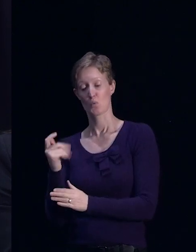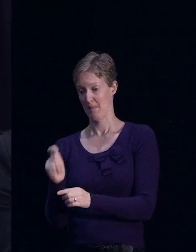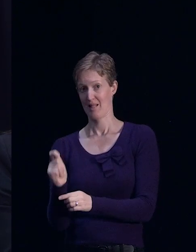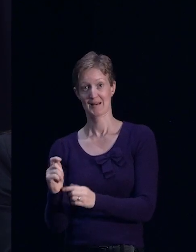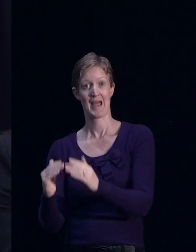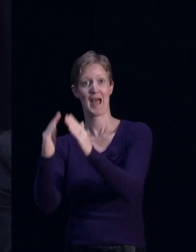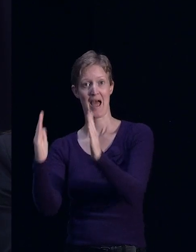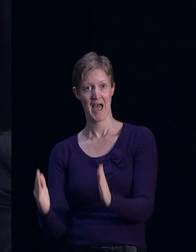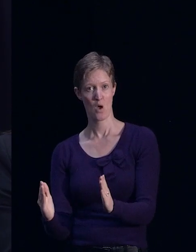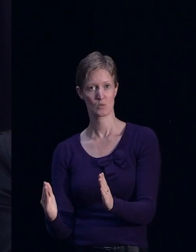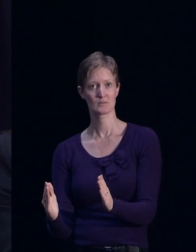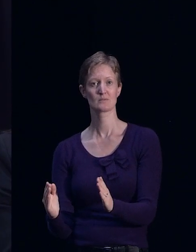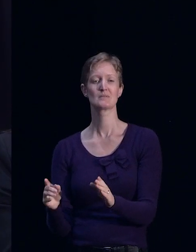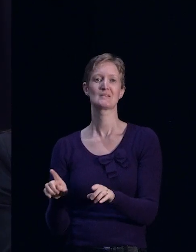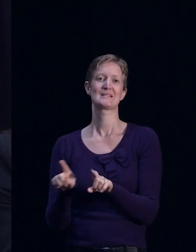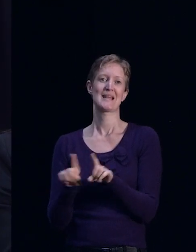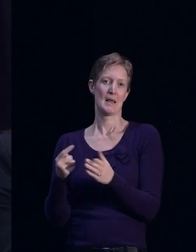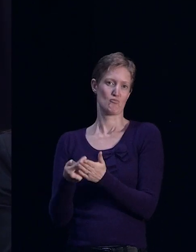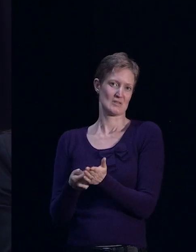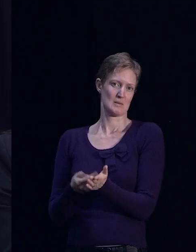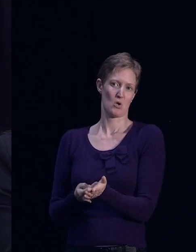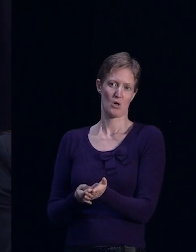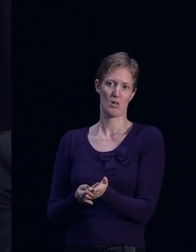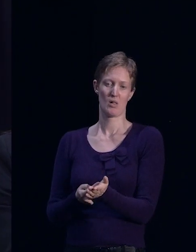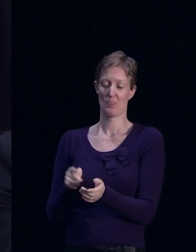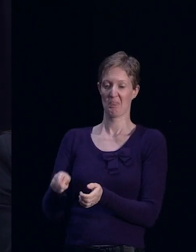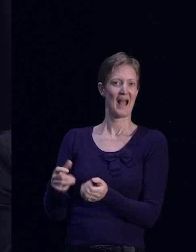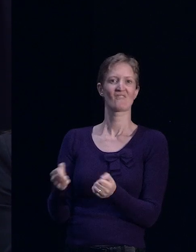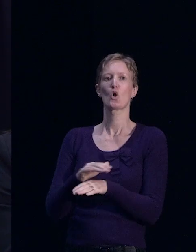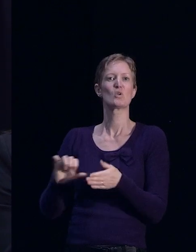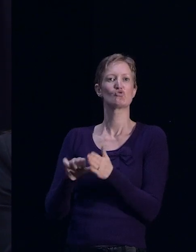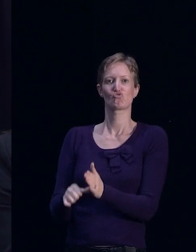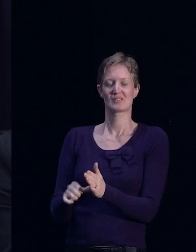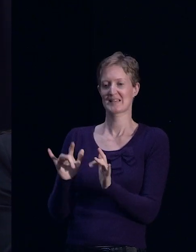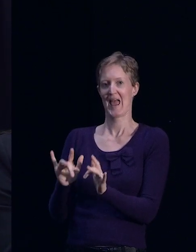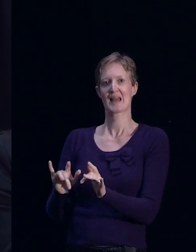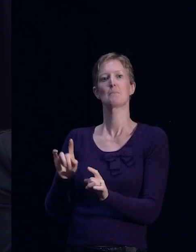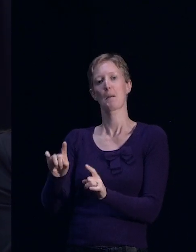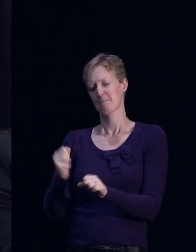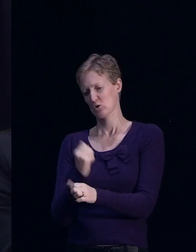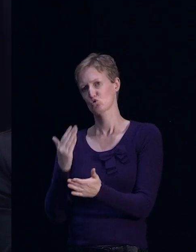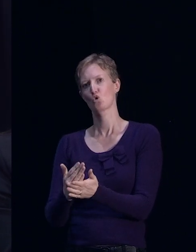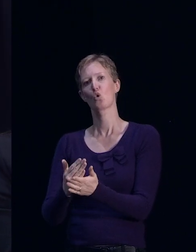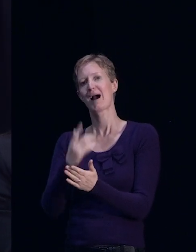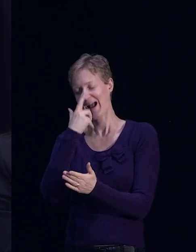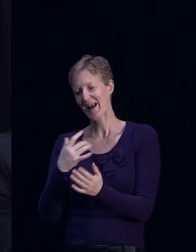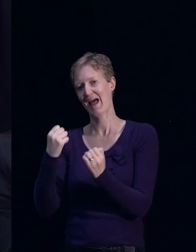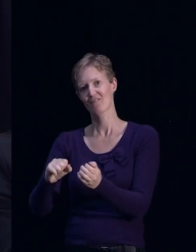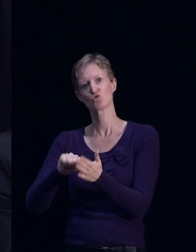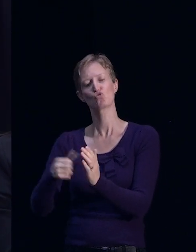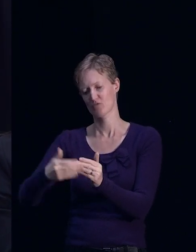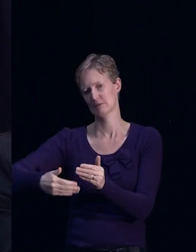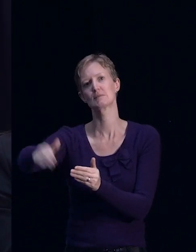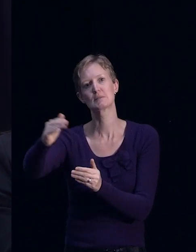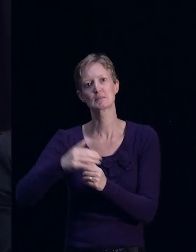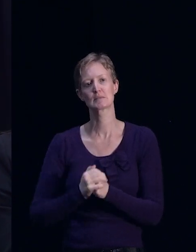you don't have a current claim, but making sure you do have full insurance going forward. And that's the single most important thing we all look